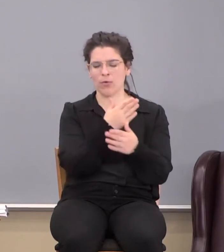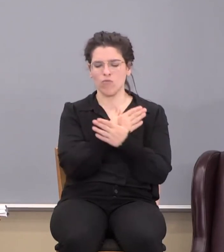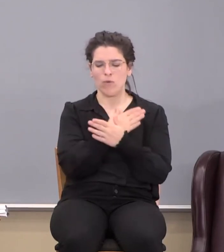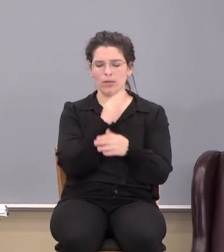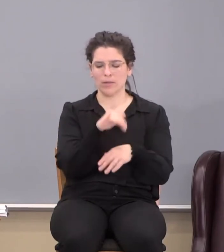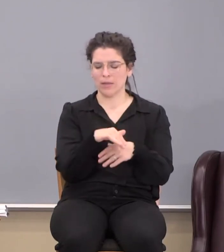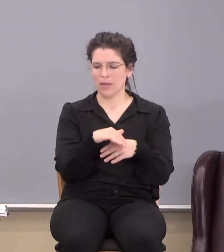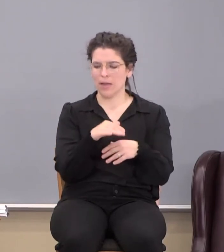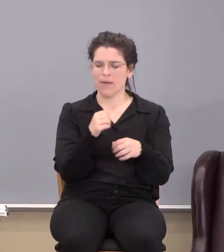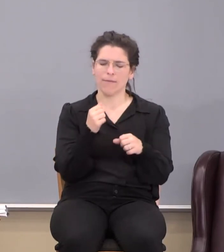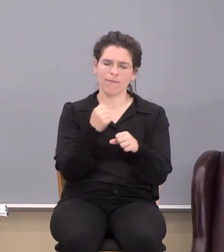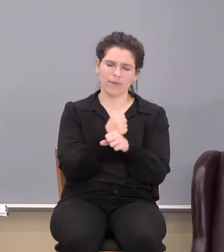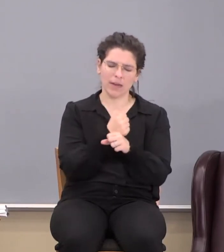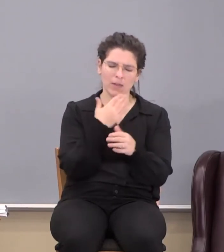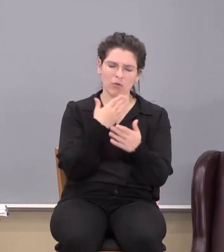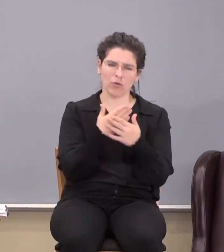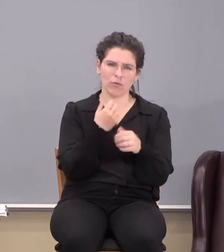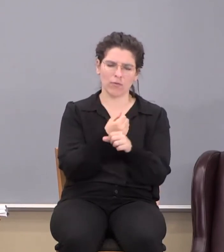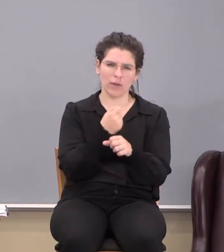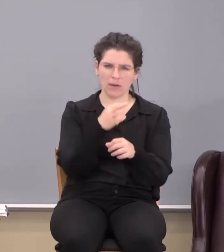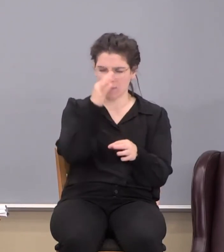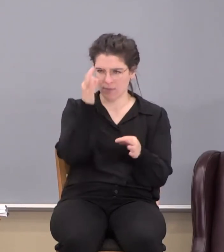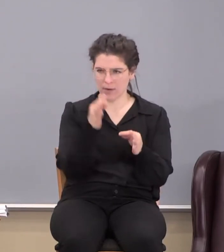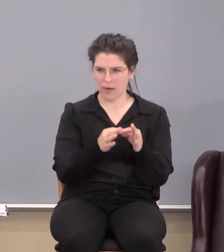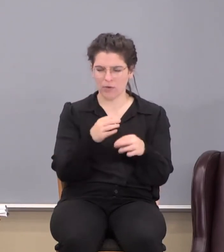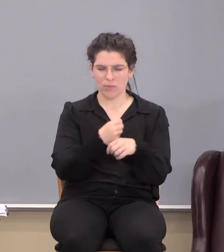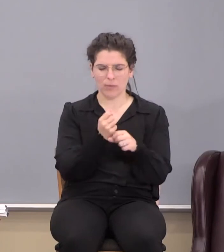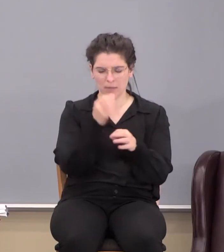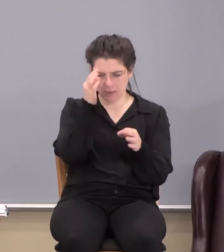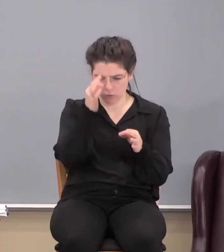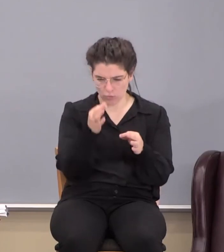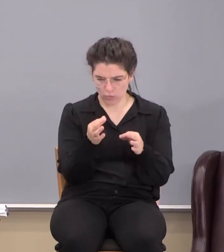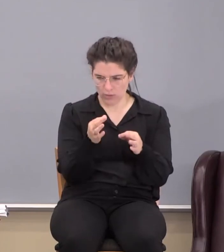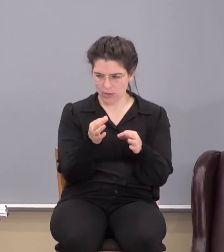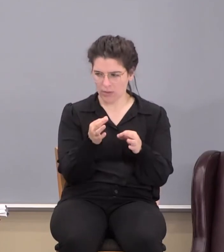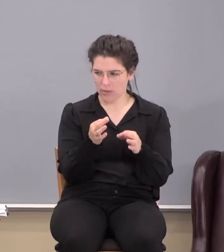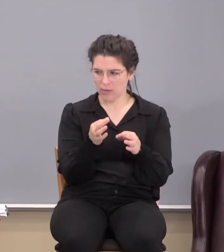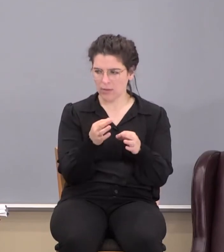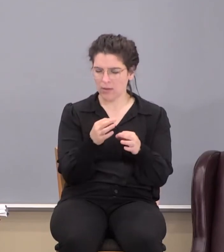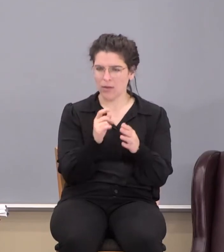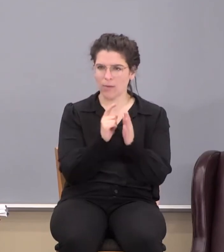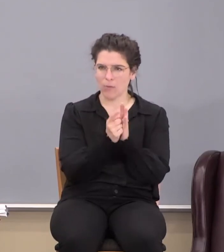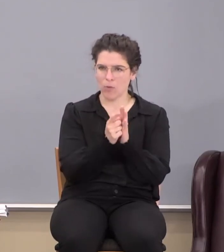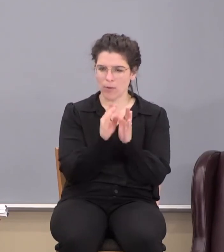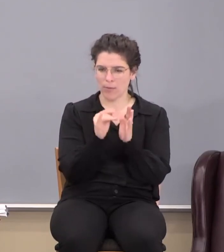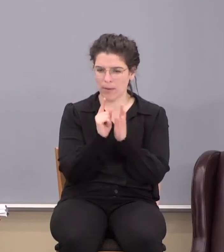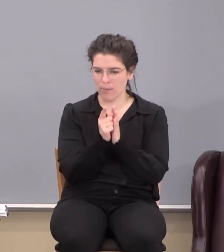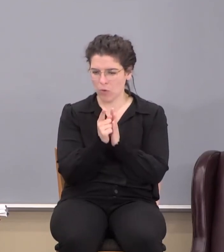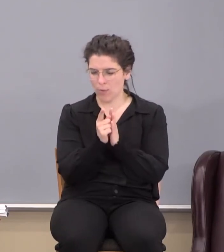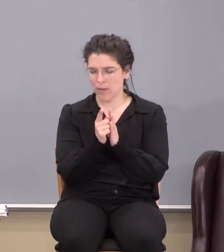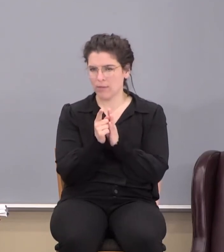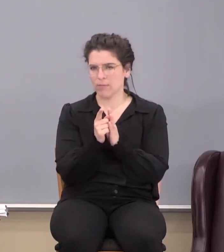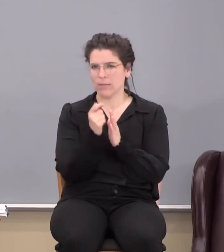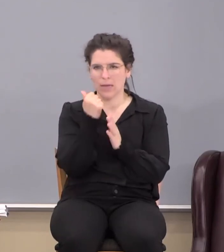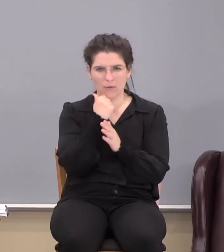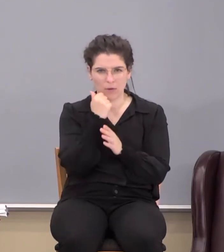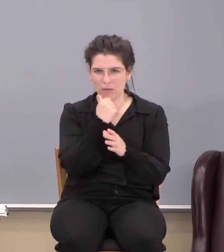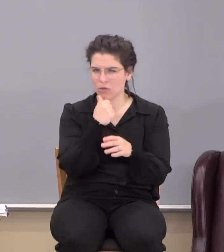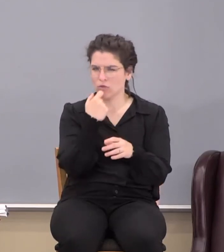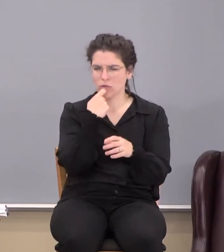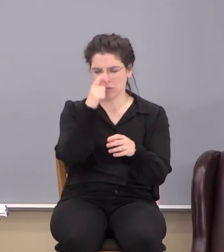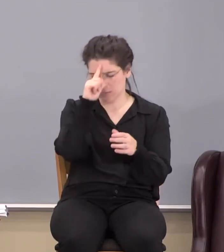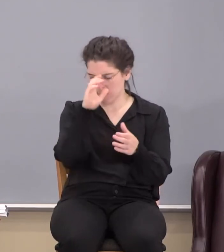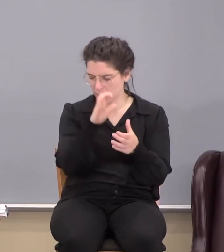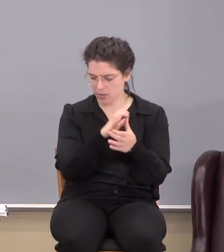And that verse says, fight the good fight of faith. Just make a conscious choice on a moment-by-moment basis just to believe